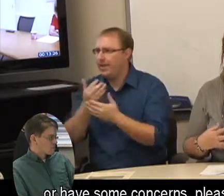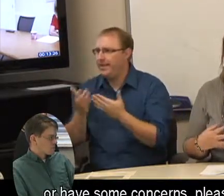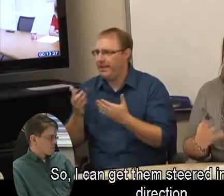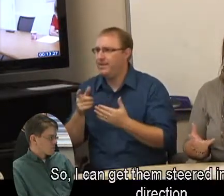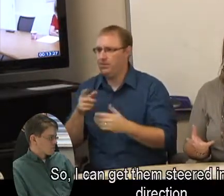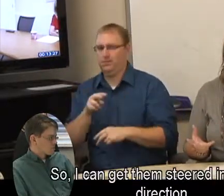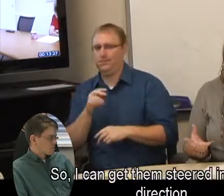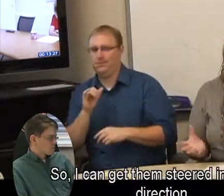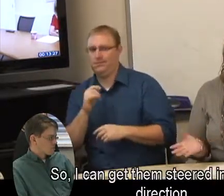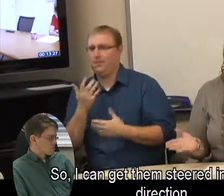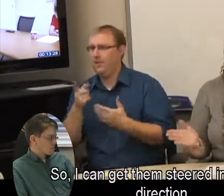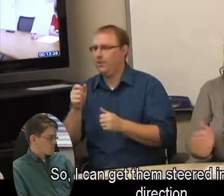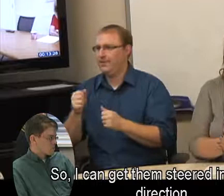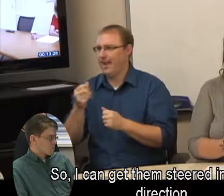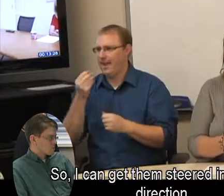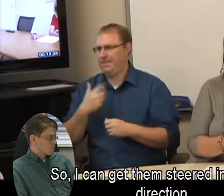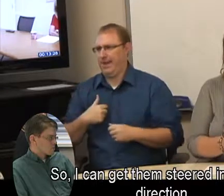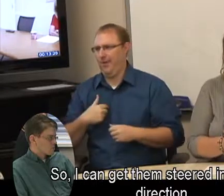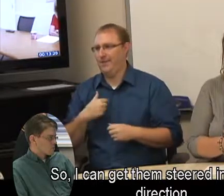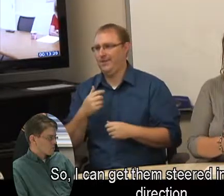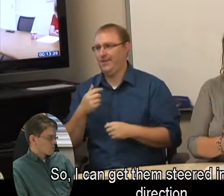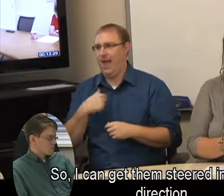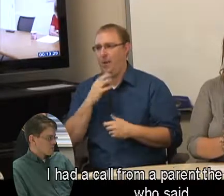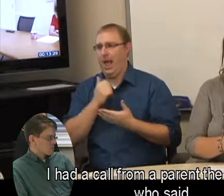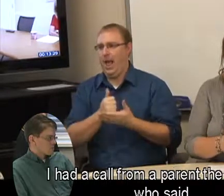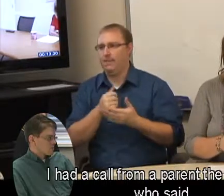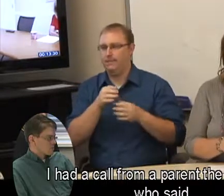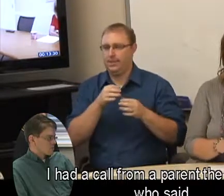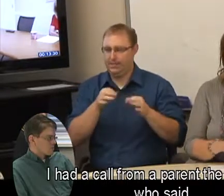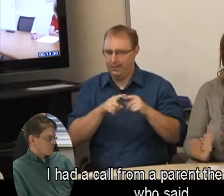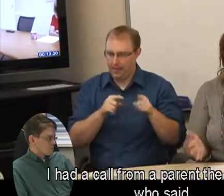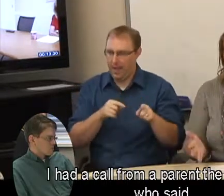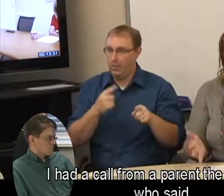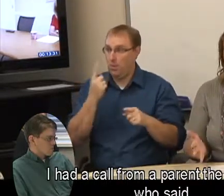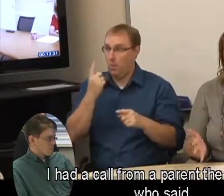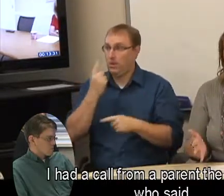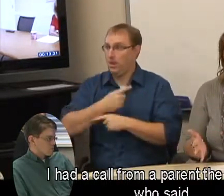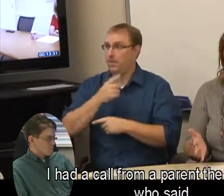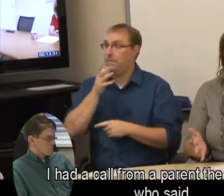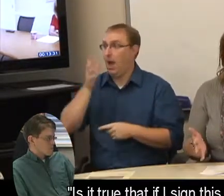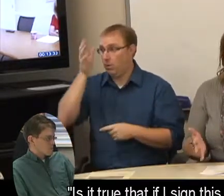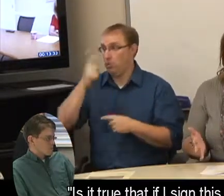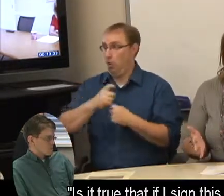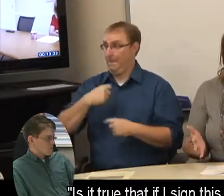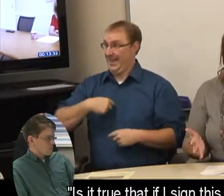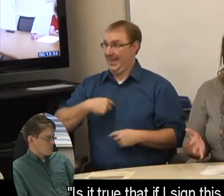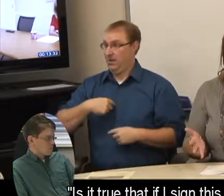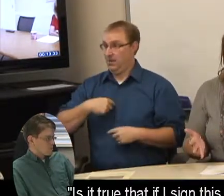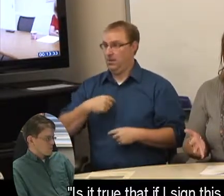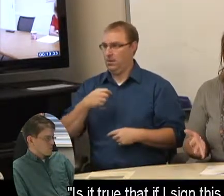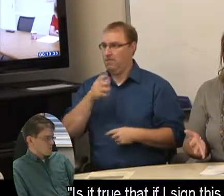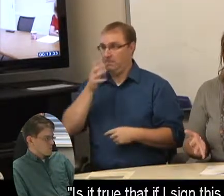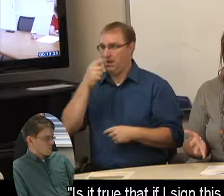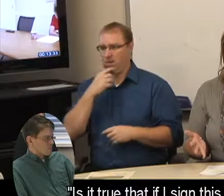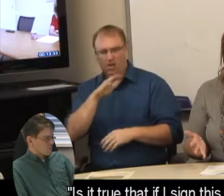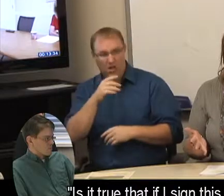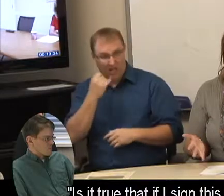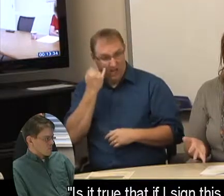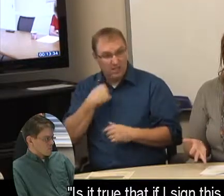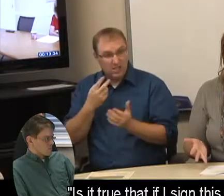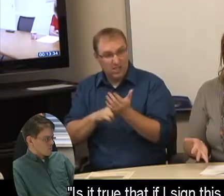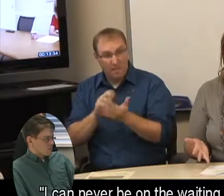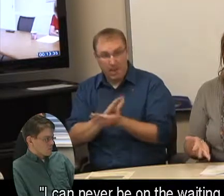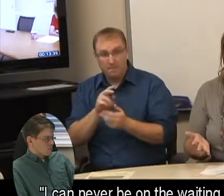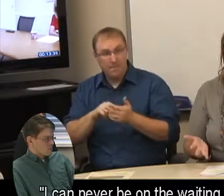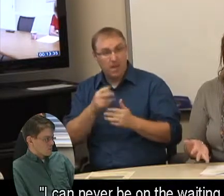call me so I can get them steered in the right direction. I had a call from a parent the other day who said, is it true that if I sign this paper, I can